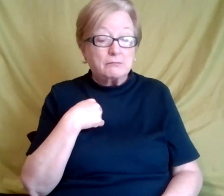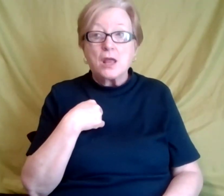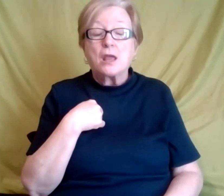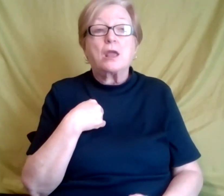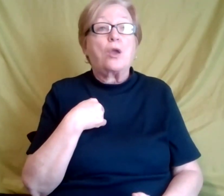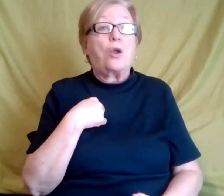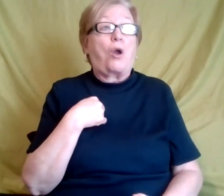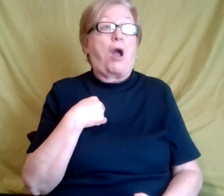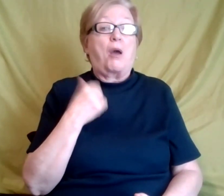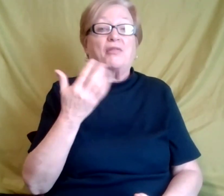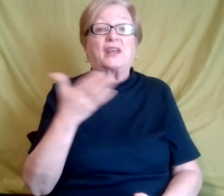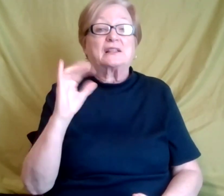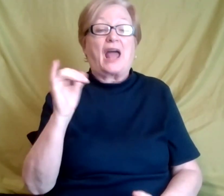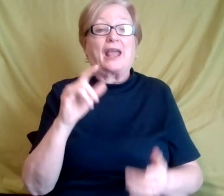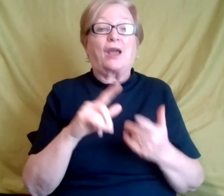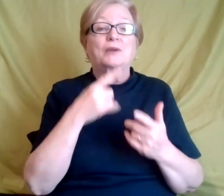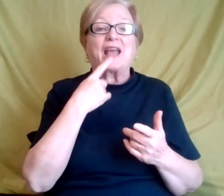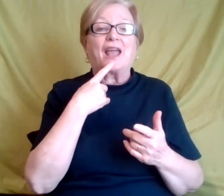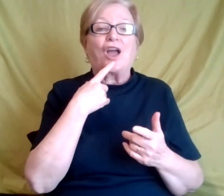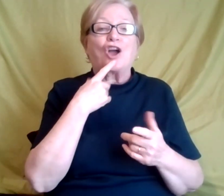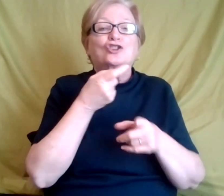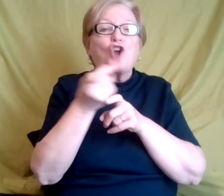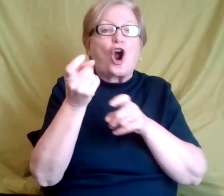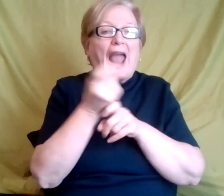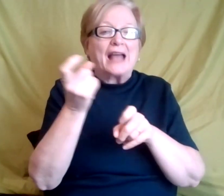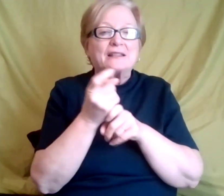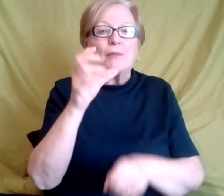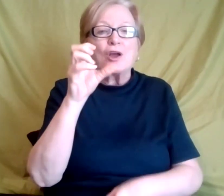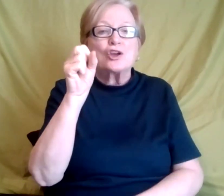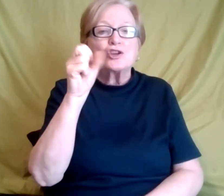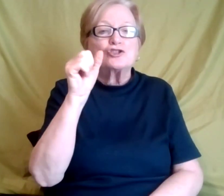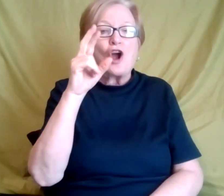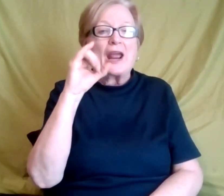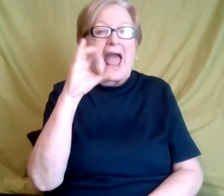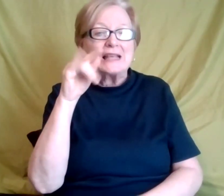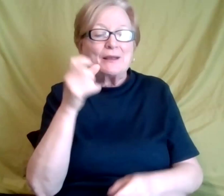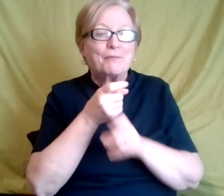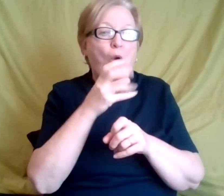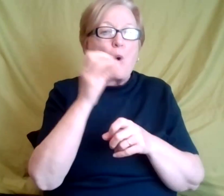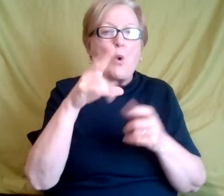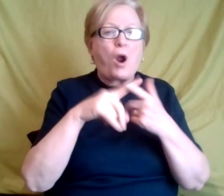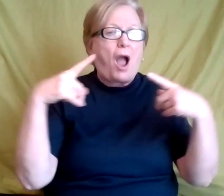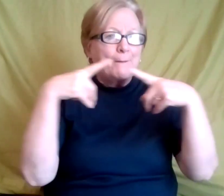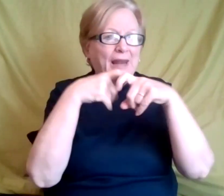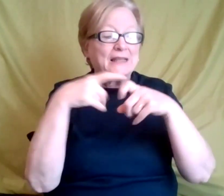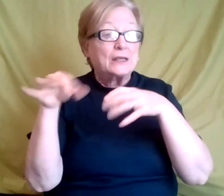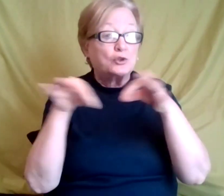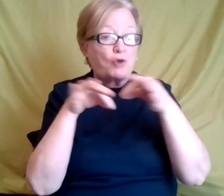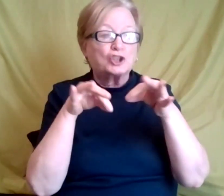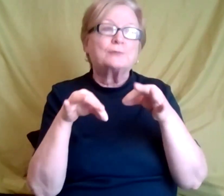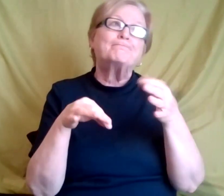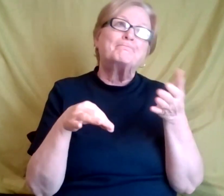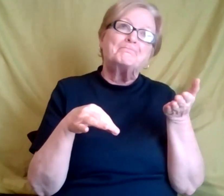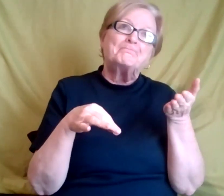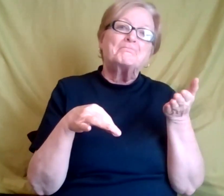things like sarcasm or complex instructions, uh, that can kind of,